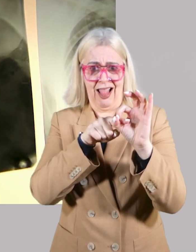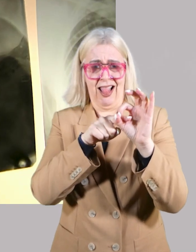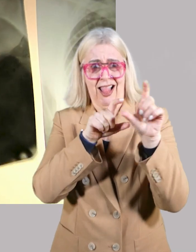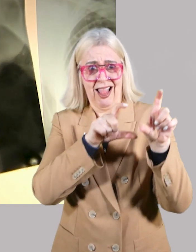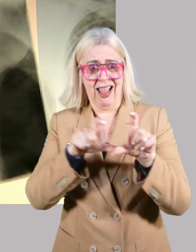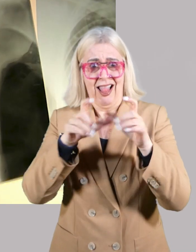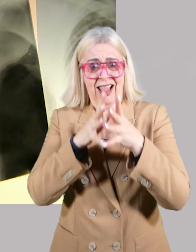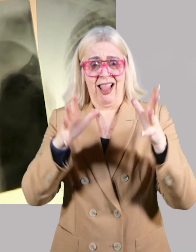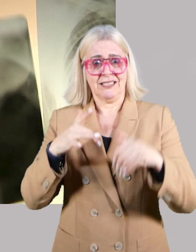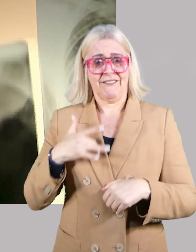life.